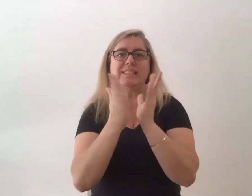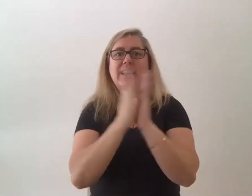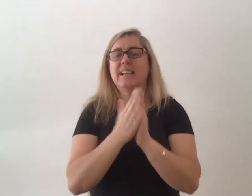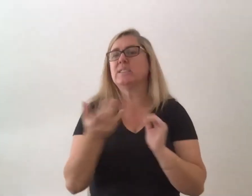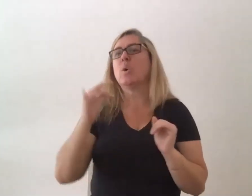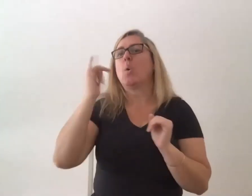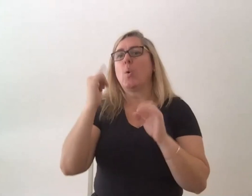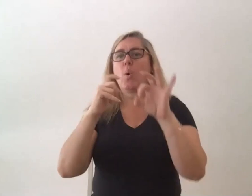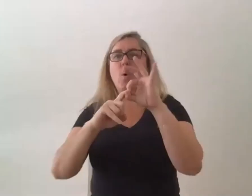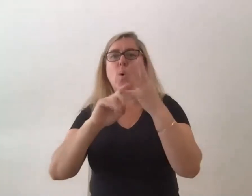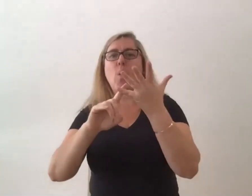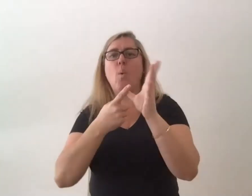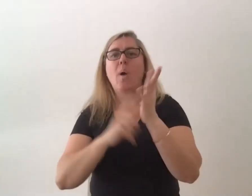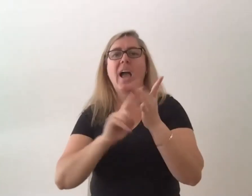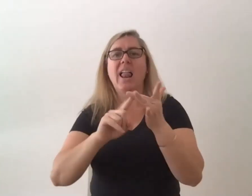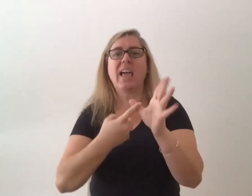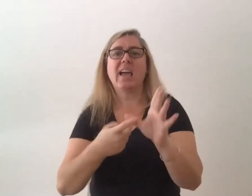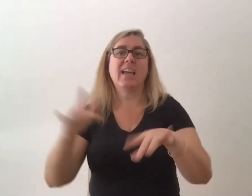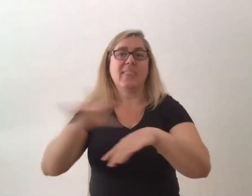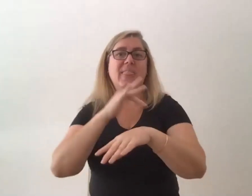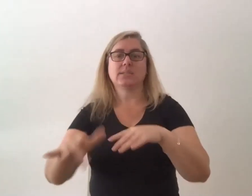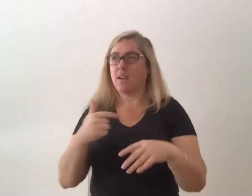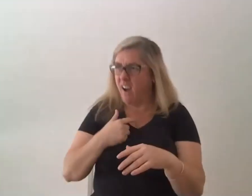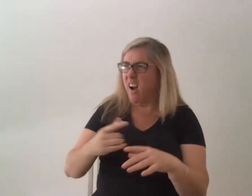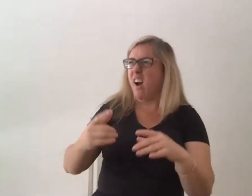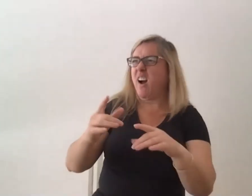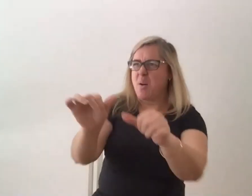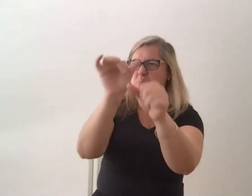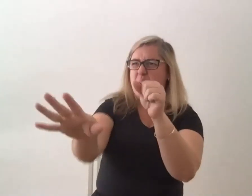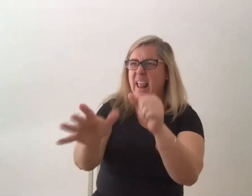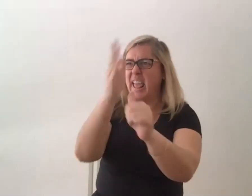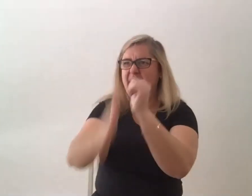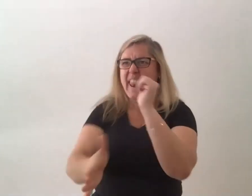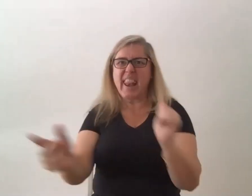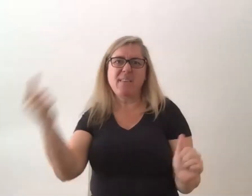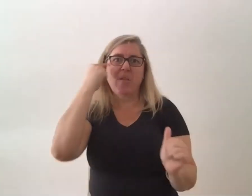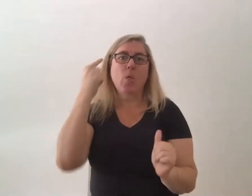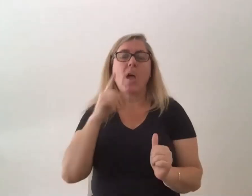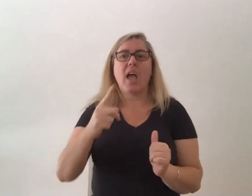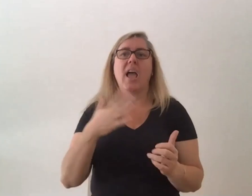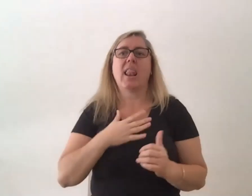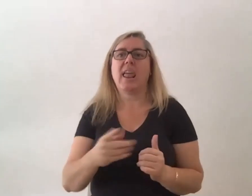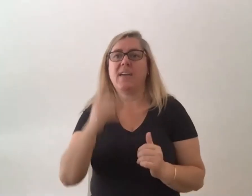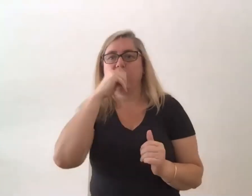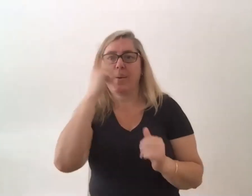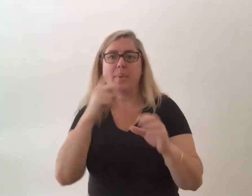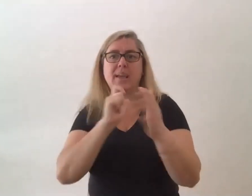that's brilliant who knew and i love it when people check into qualia on our page and they say they had a